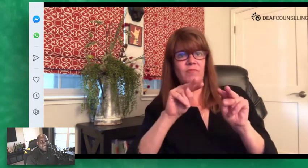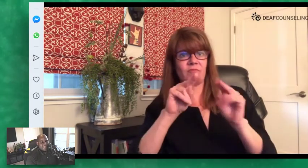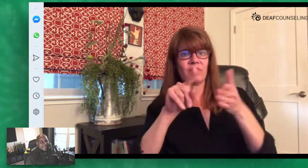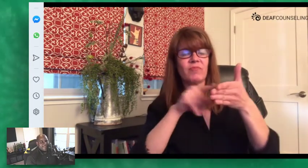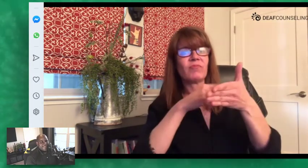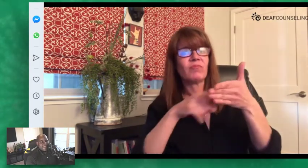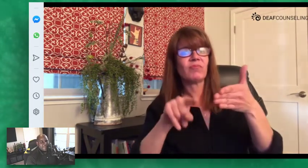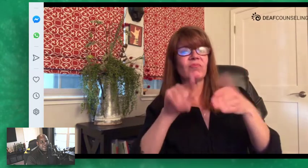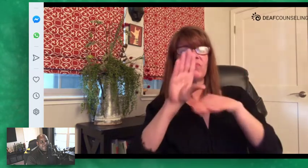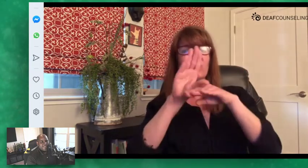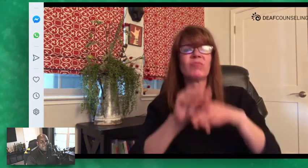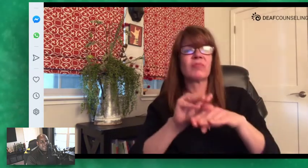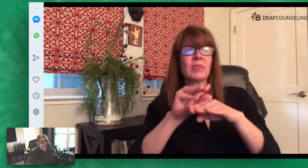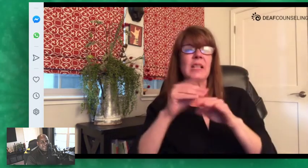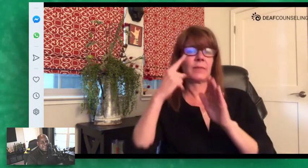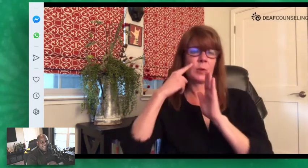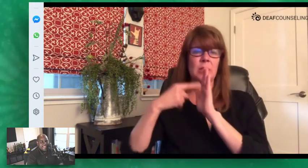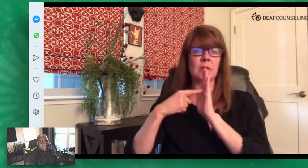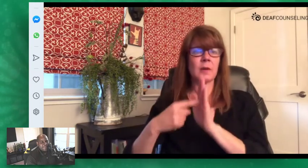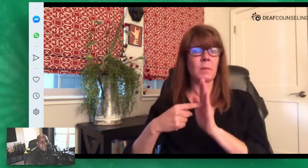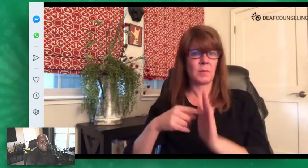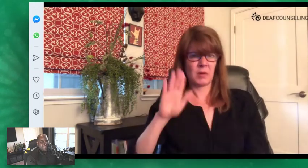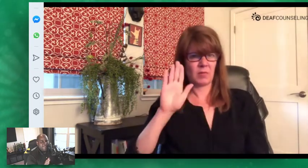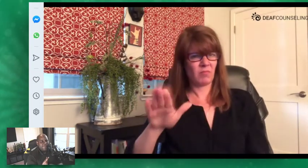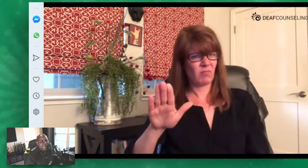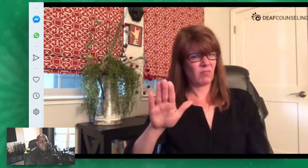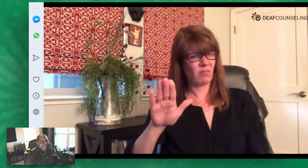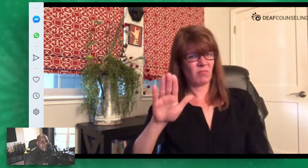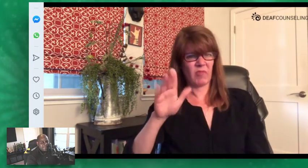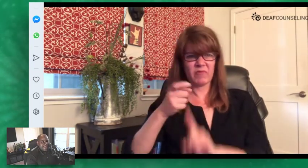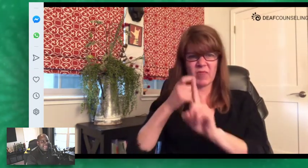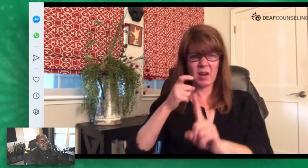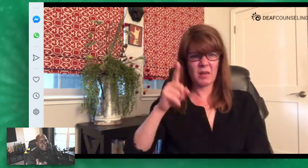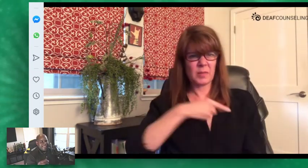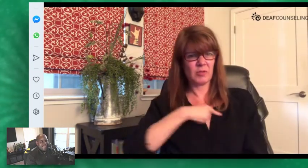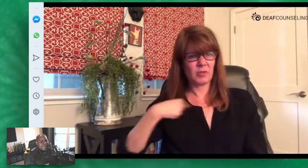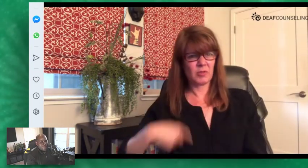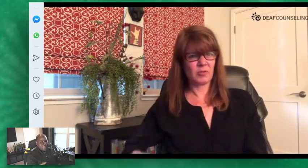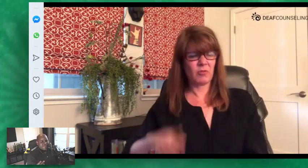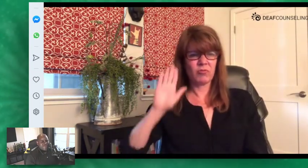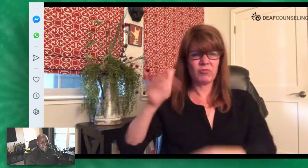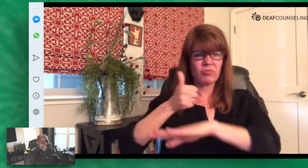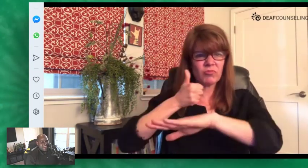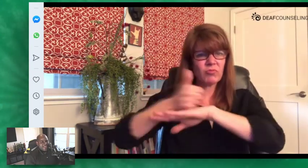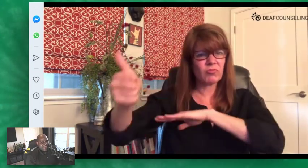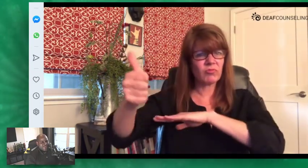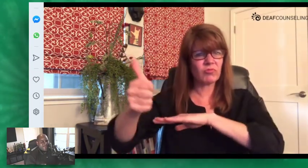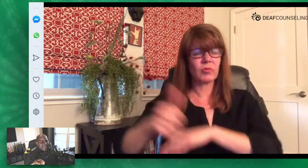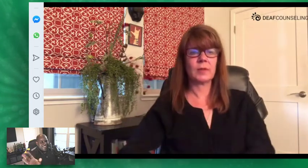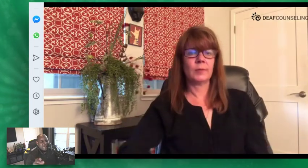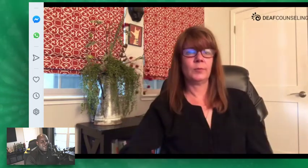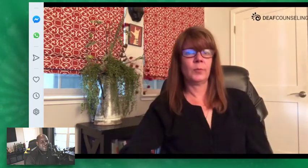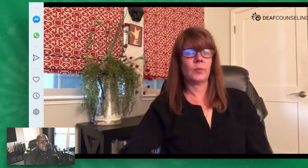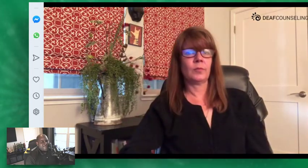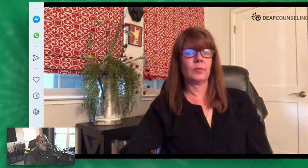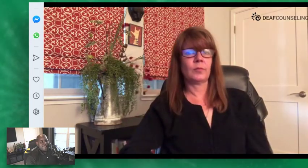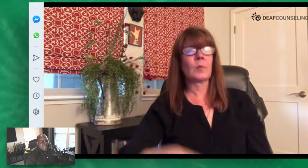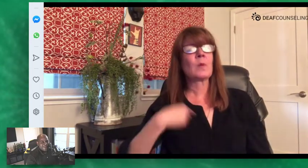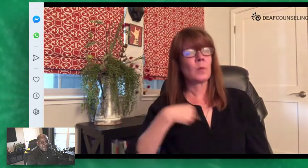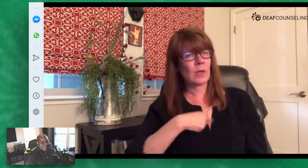that when you see them in comments that like belittles people for example hey you're from china dude it's all your fault you don't want people